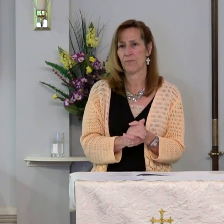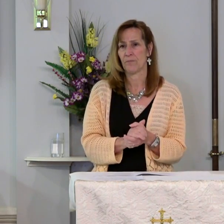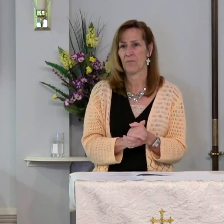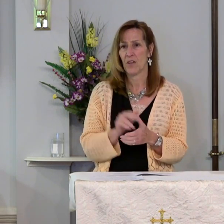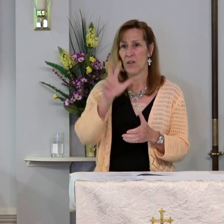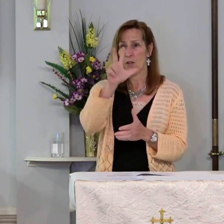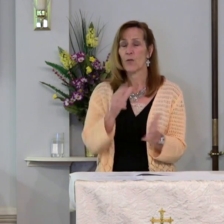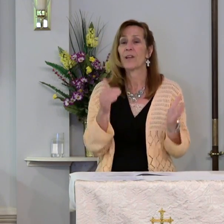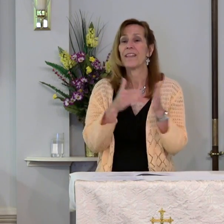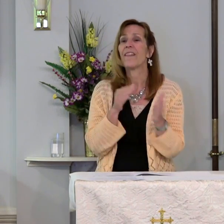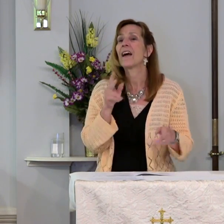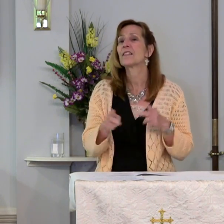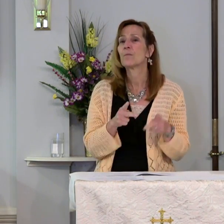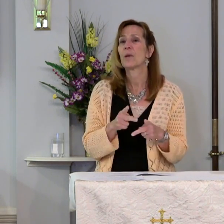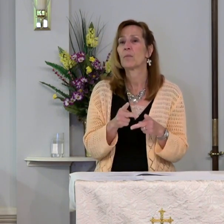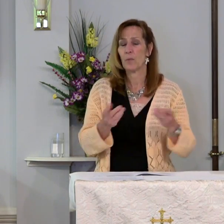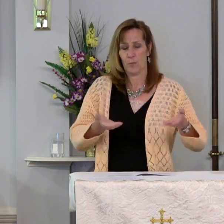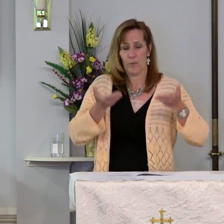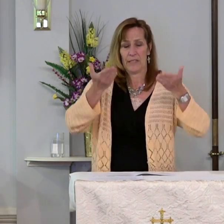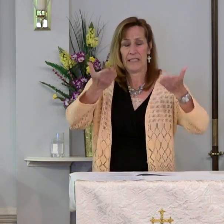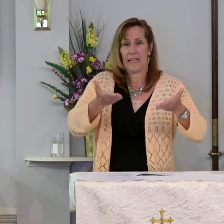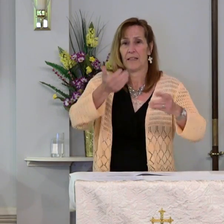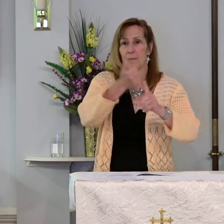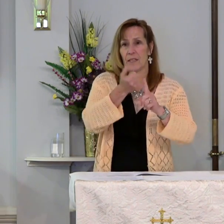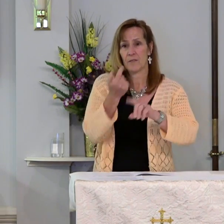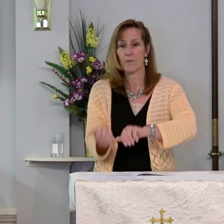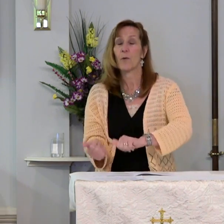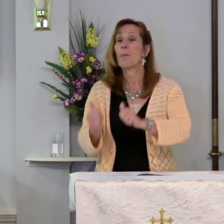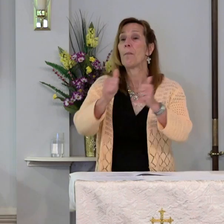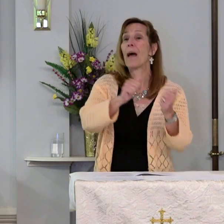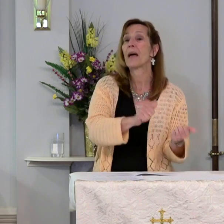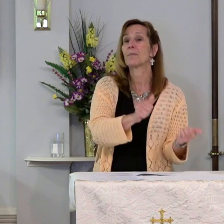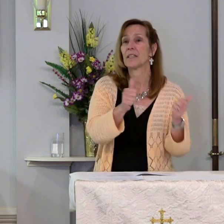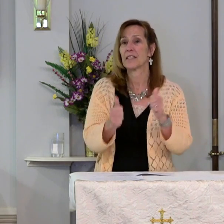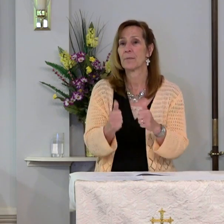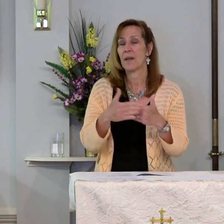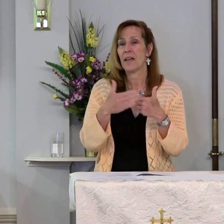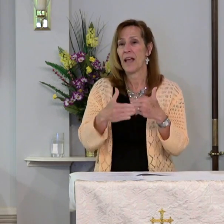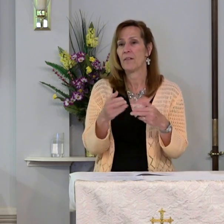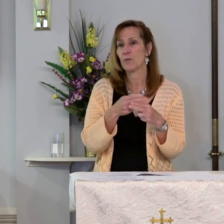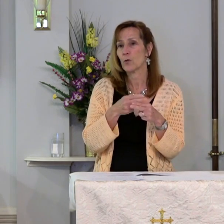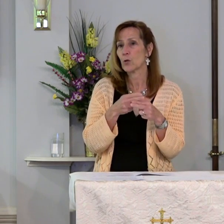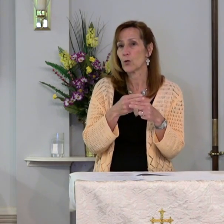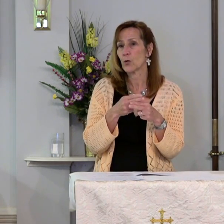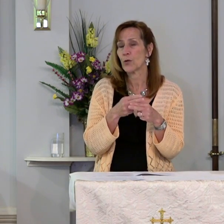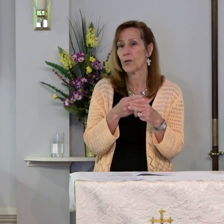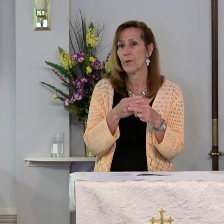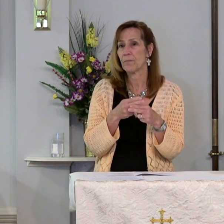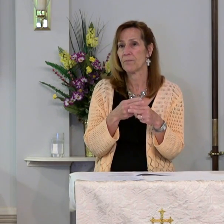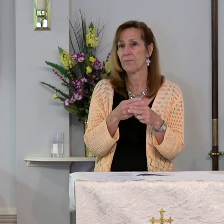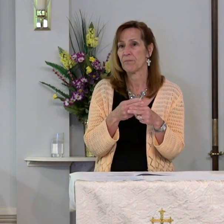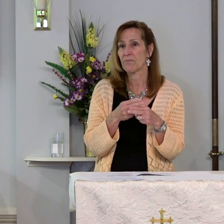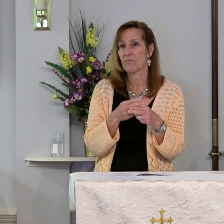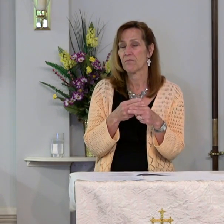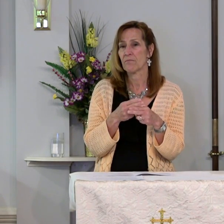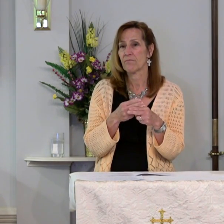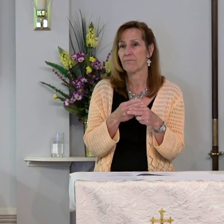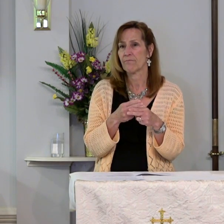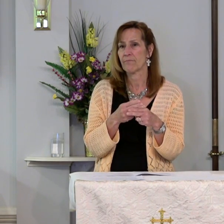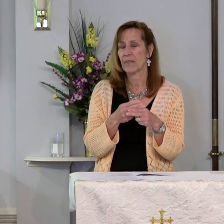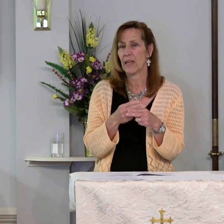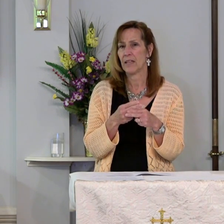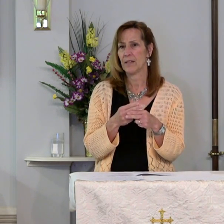Three thousand people present themselves for baptism after a short and rather critical